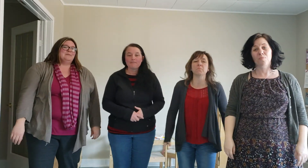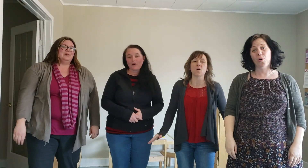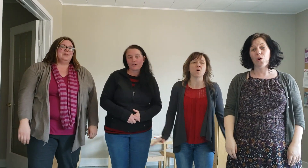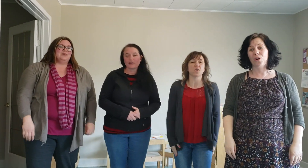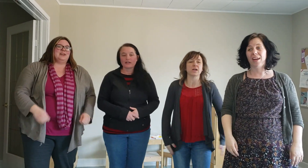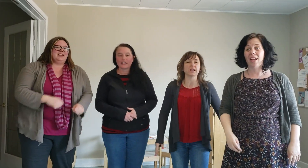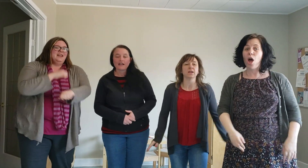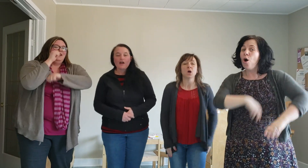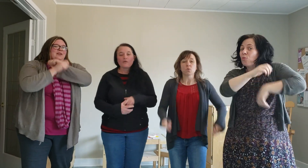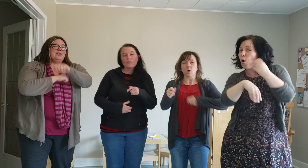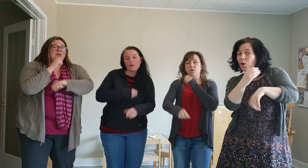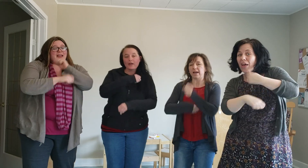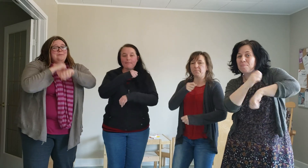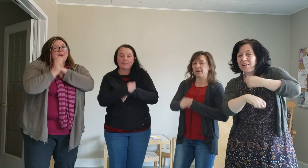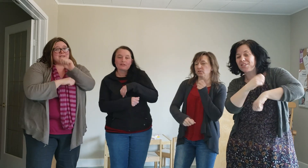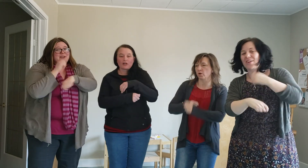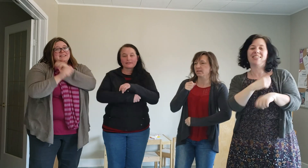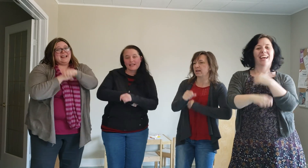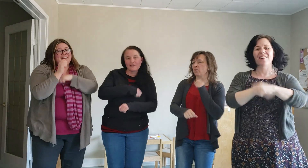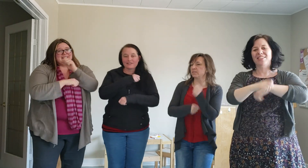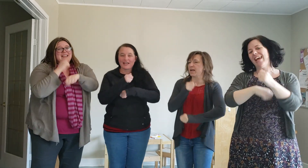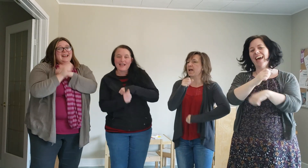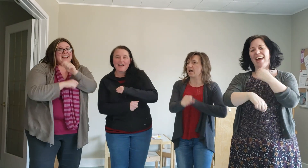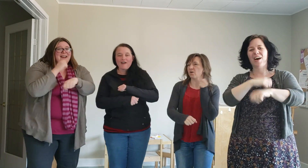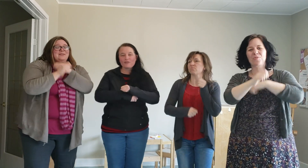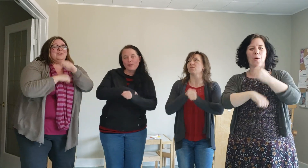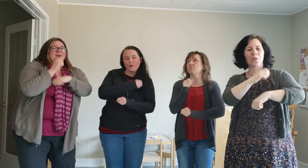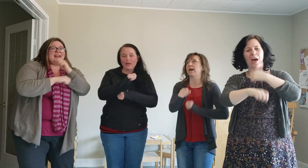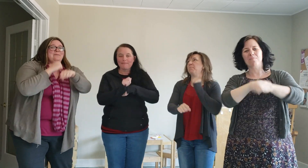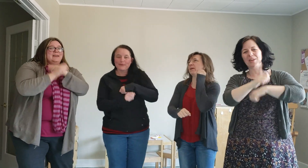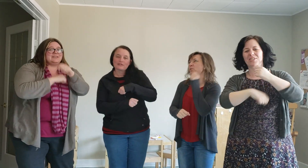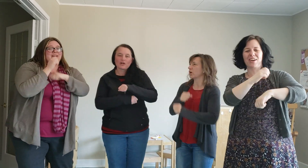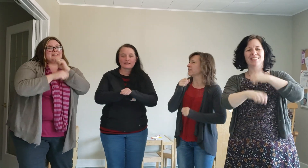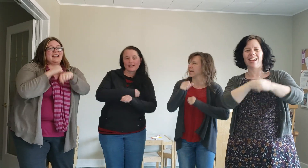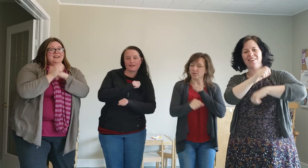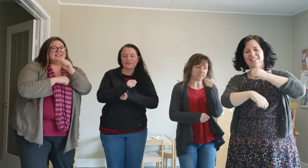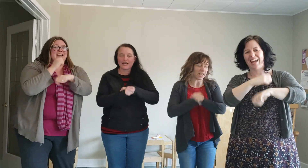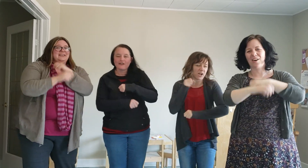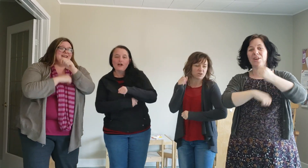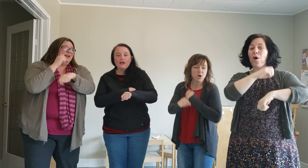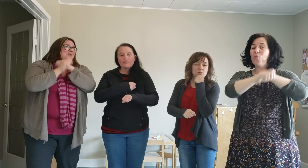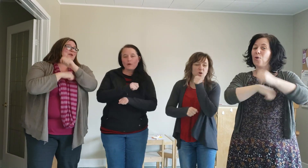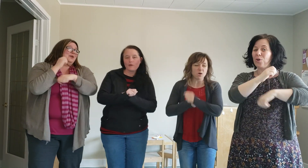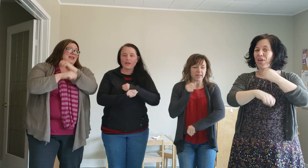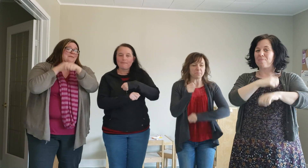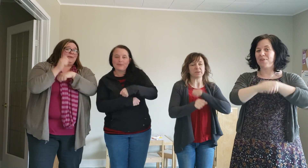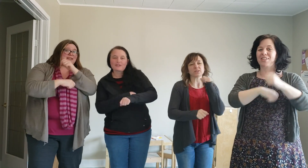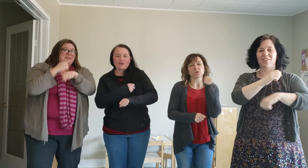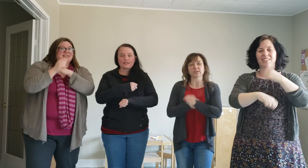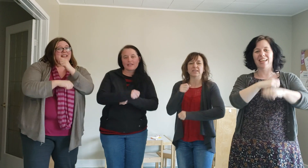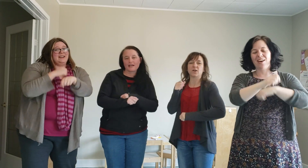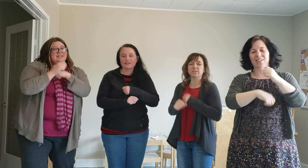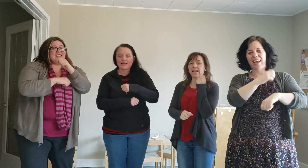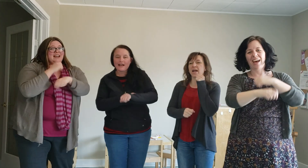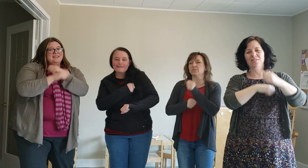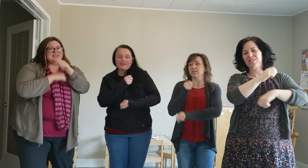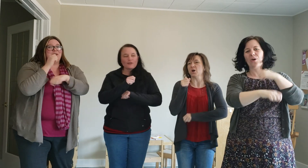morning, roll that big truck down the town, roll that big truck down the town, roll that big truck down the town, so